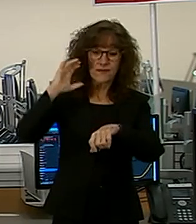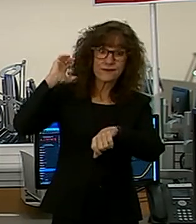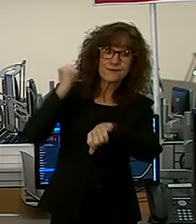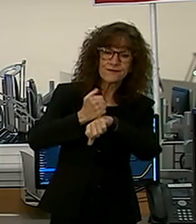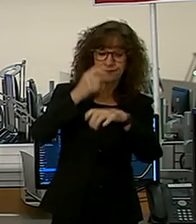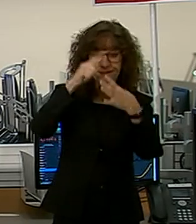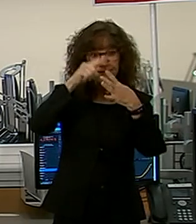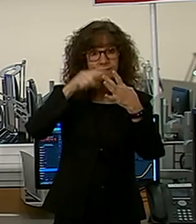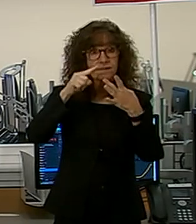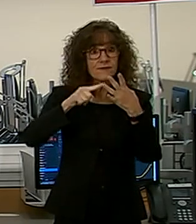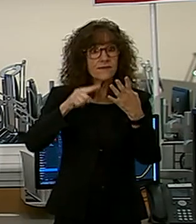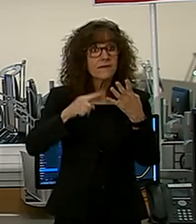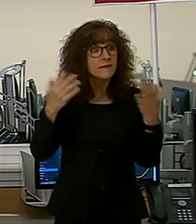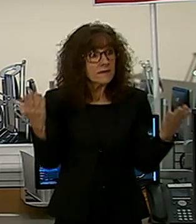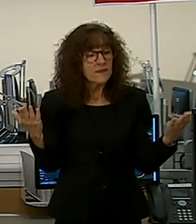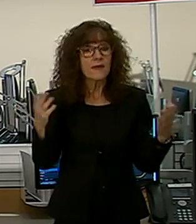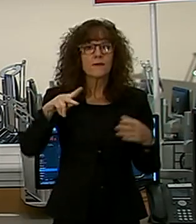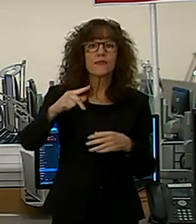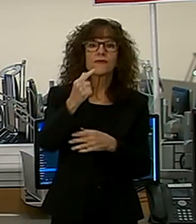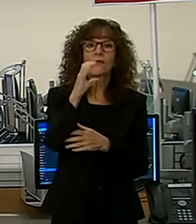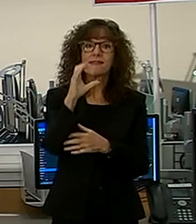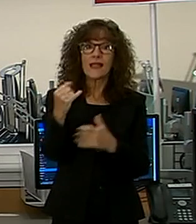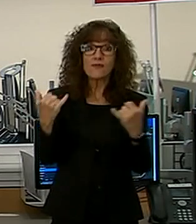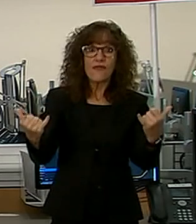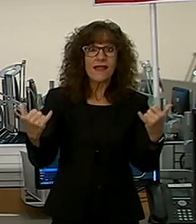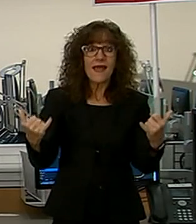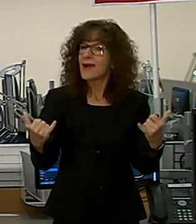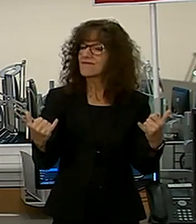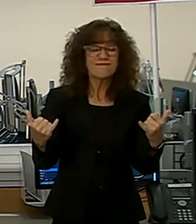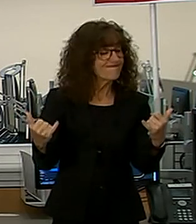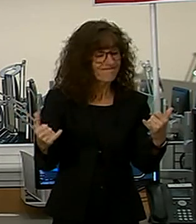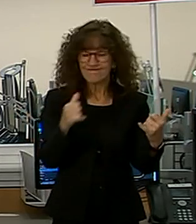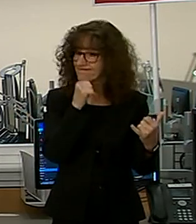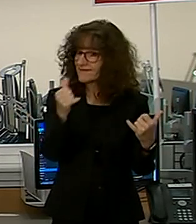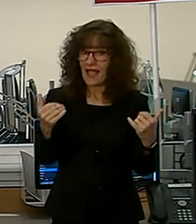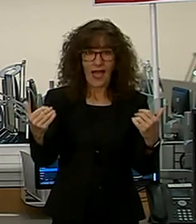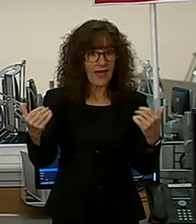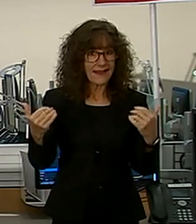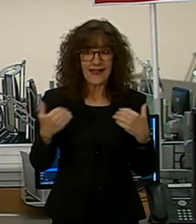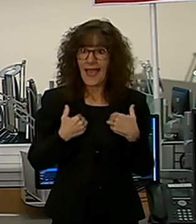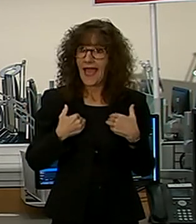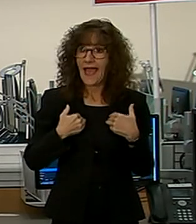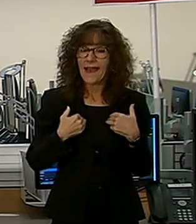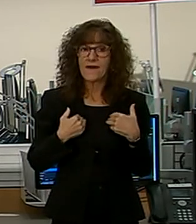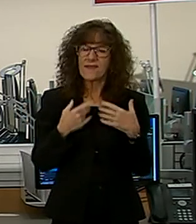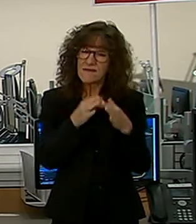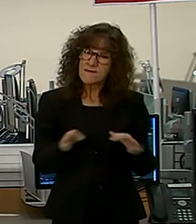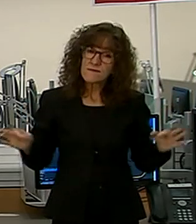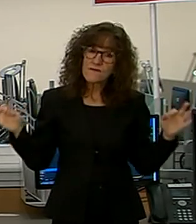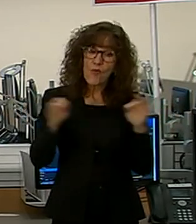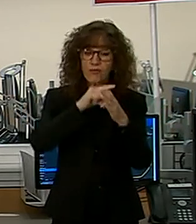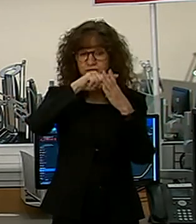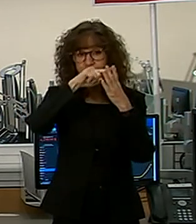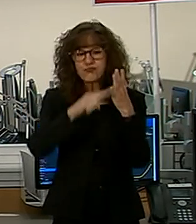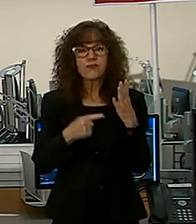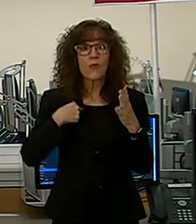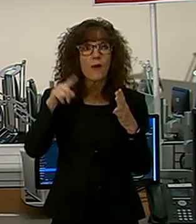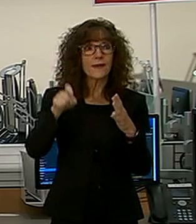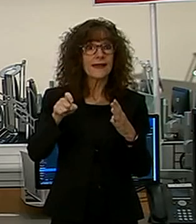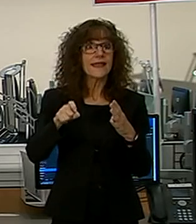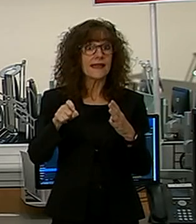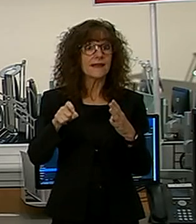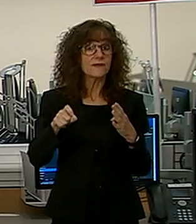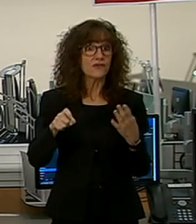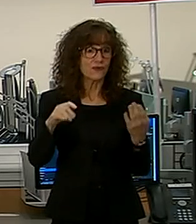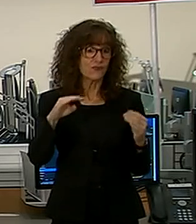And what I can tell you is that Prince George's County at this moment does not have the critical resources that will be necessary for us to